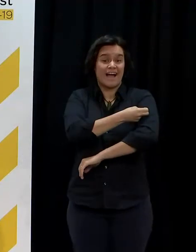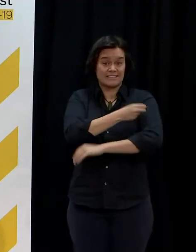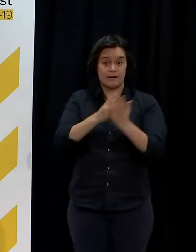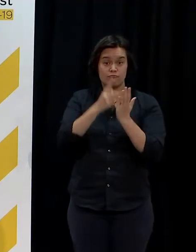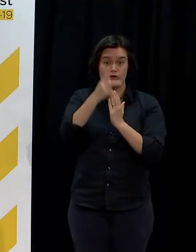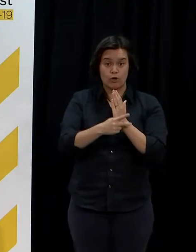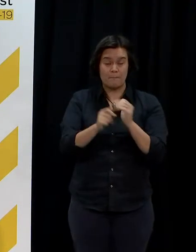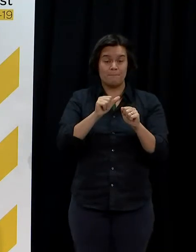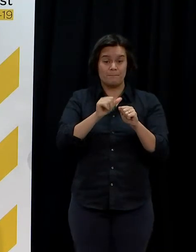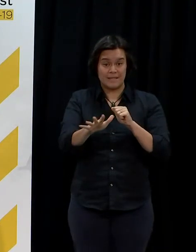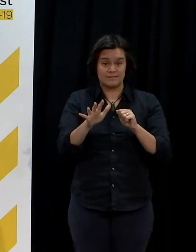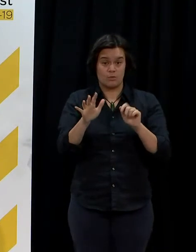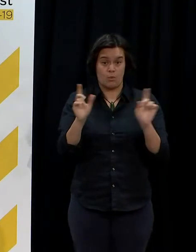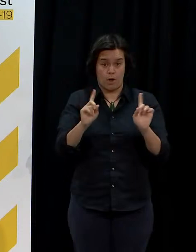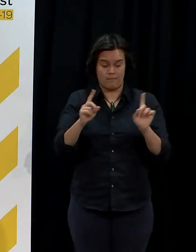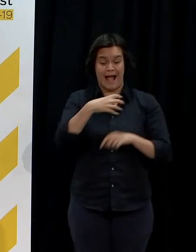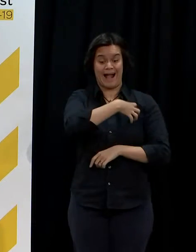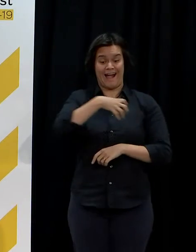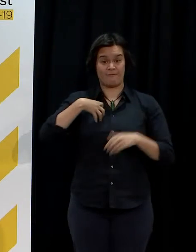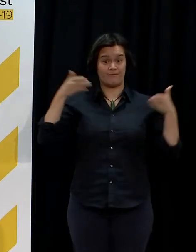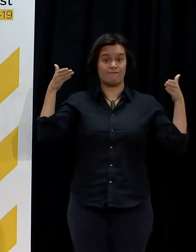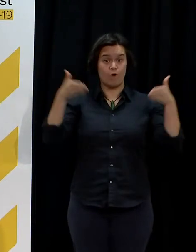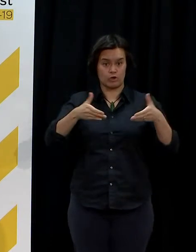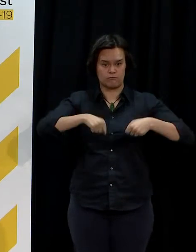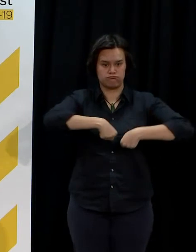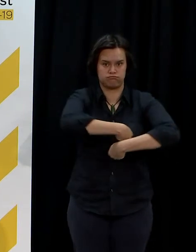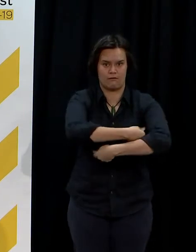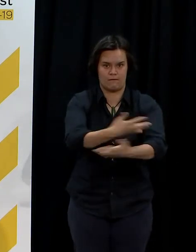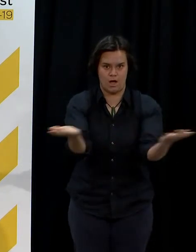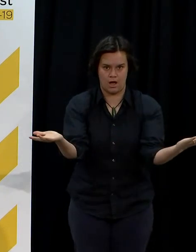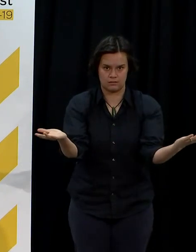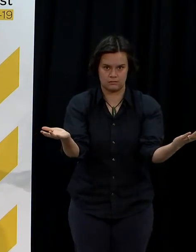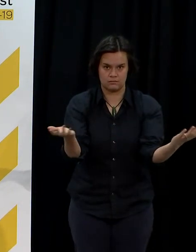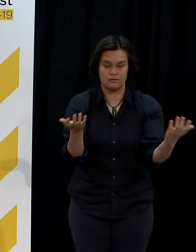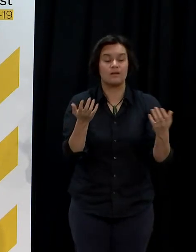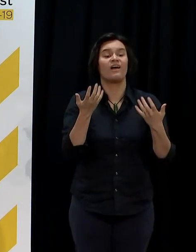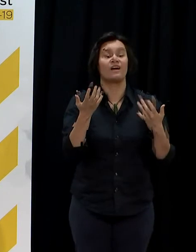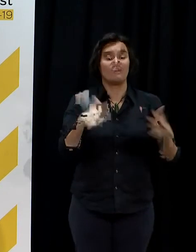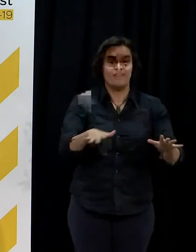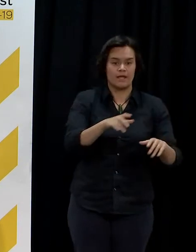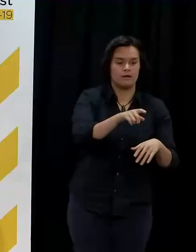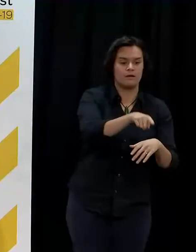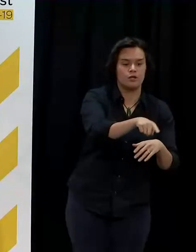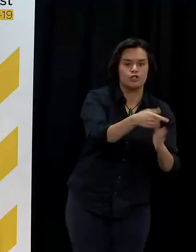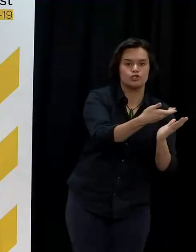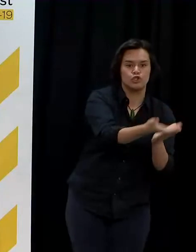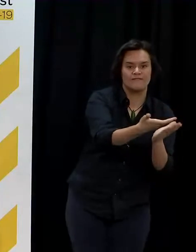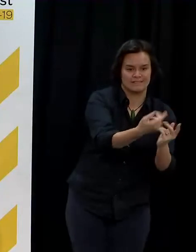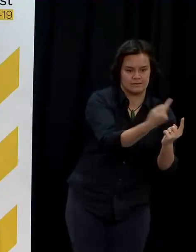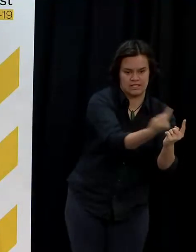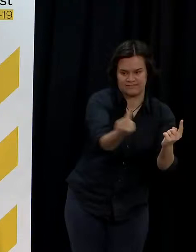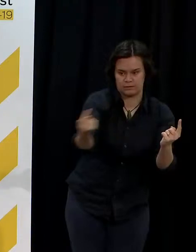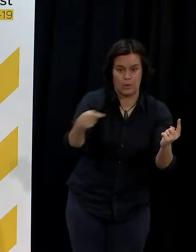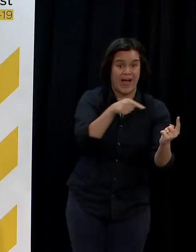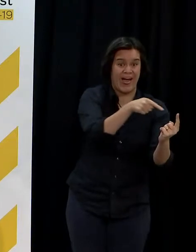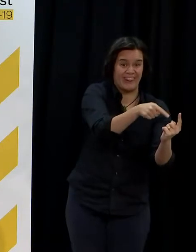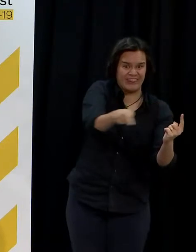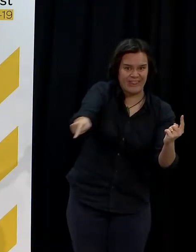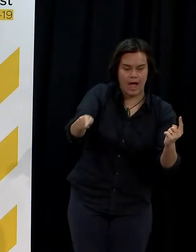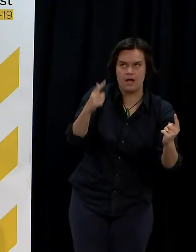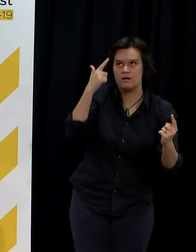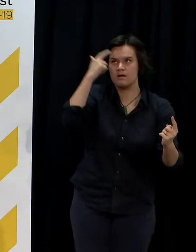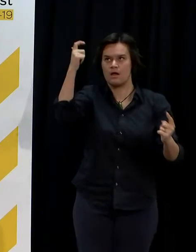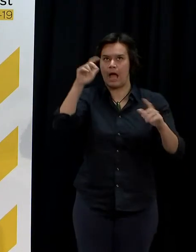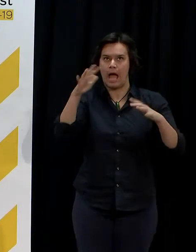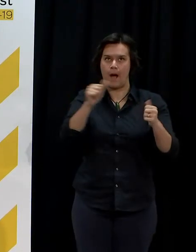available that we are working alongside providers in community and we are funding them to support them to roll out